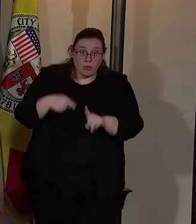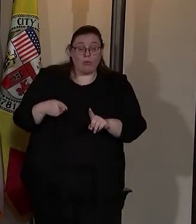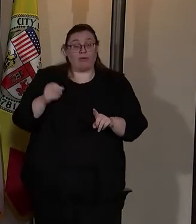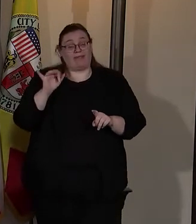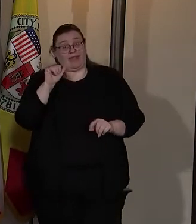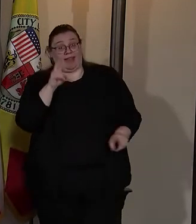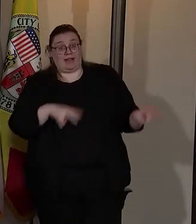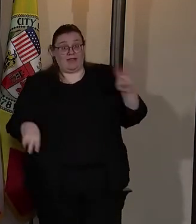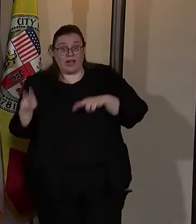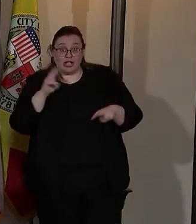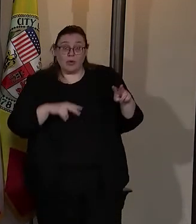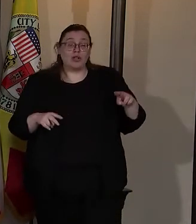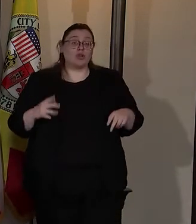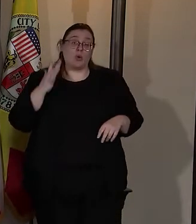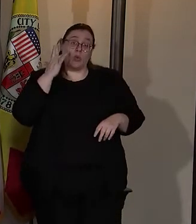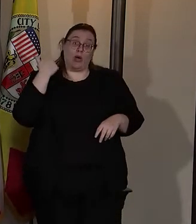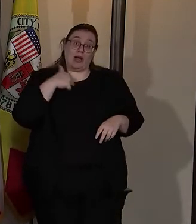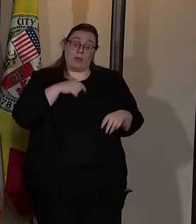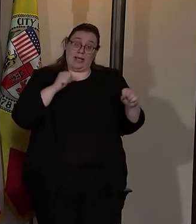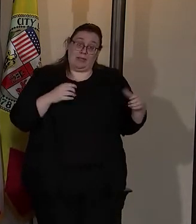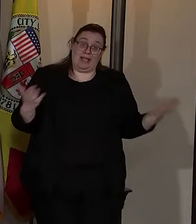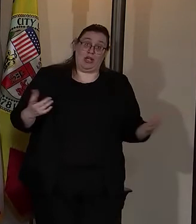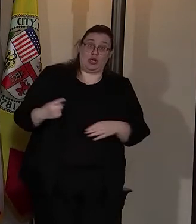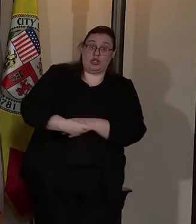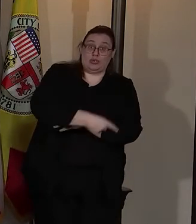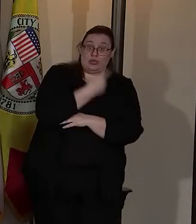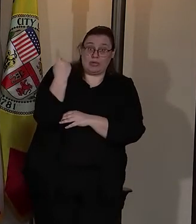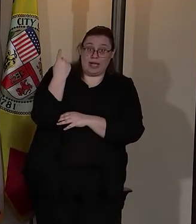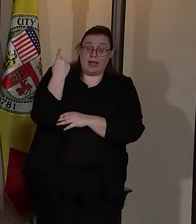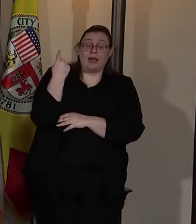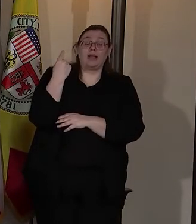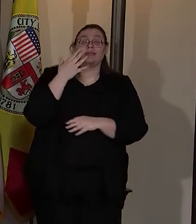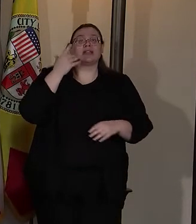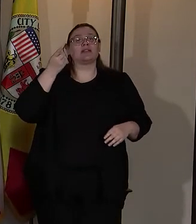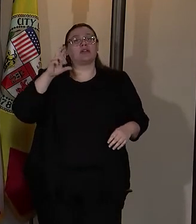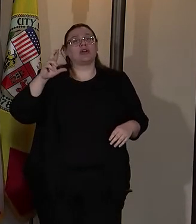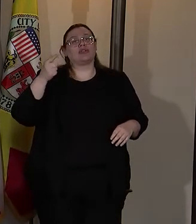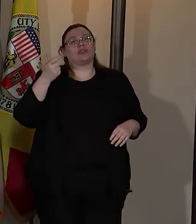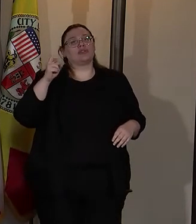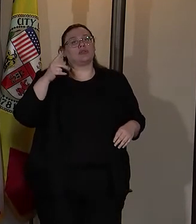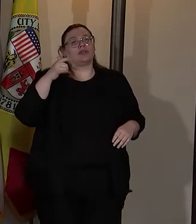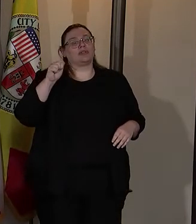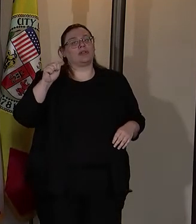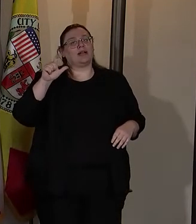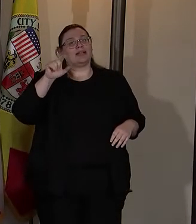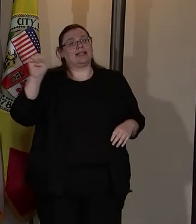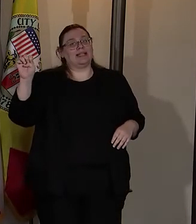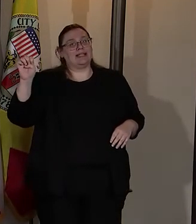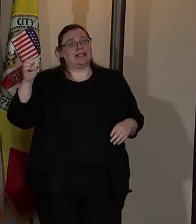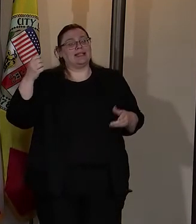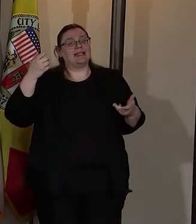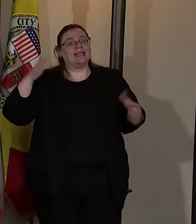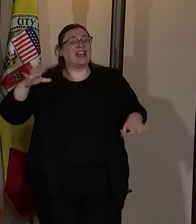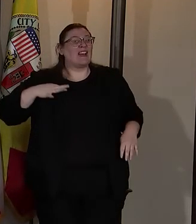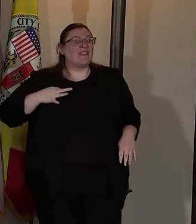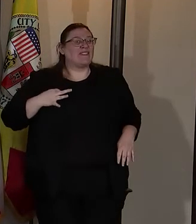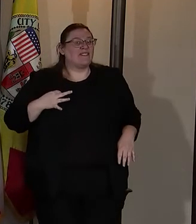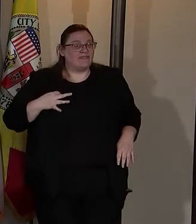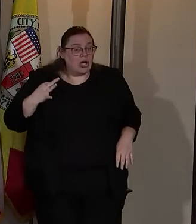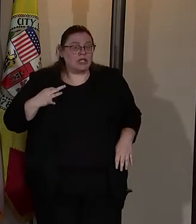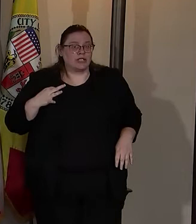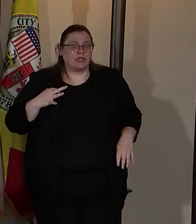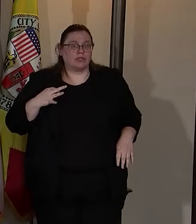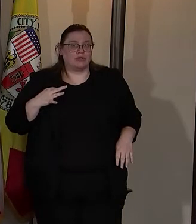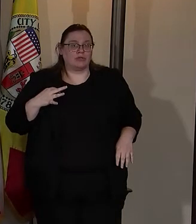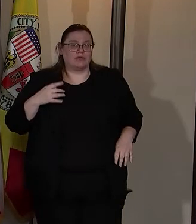evaluation and why we're able to be here today is because Dr. Georgia Leap volunteered to do